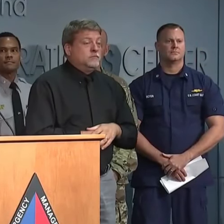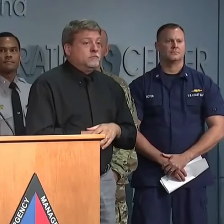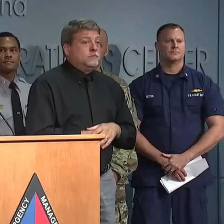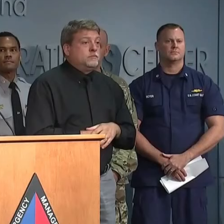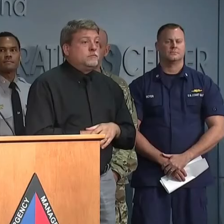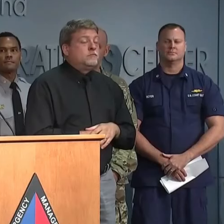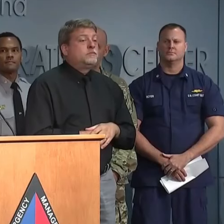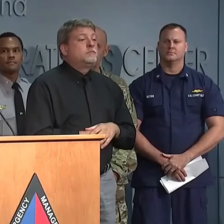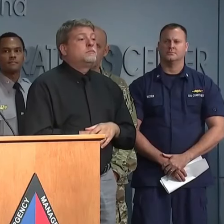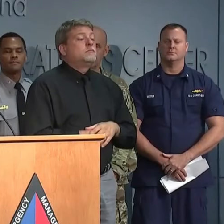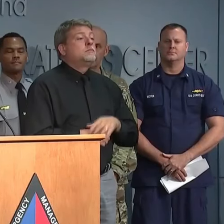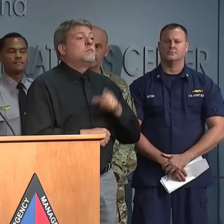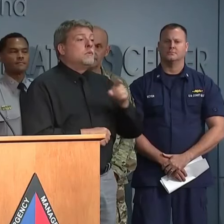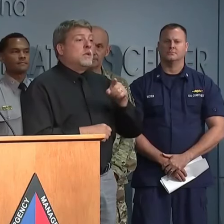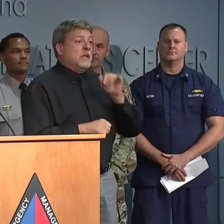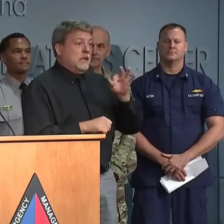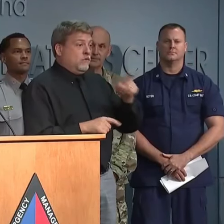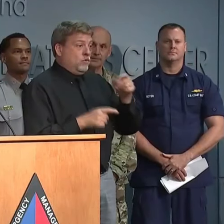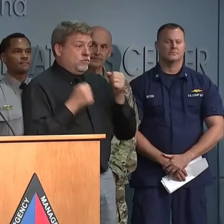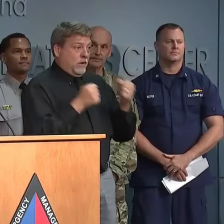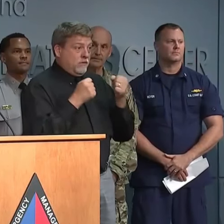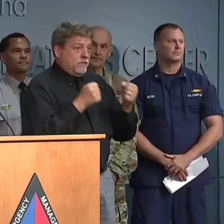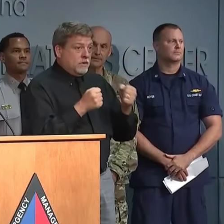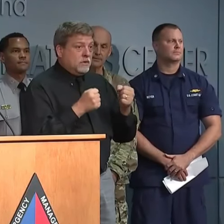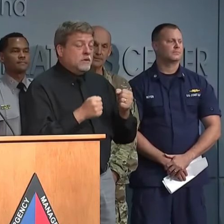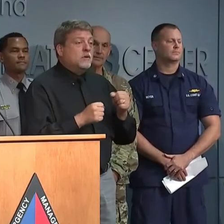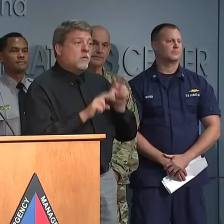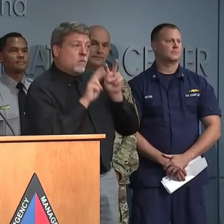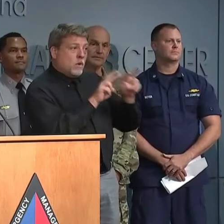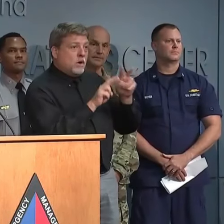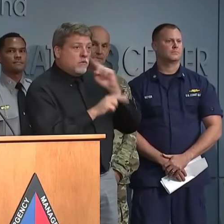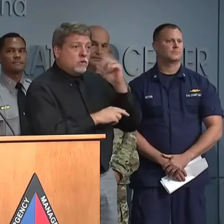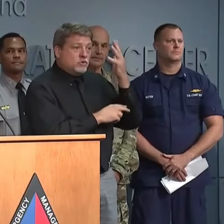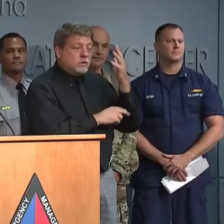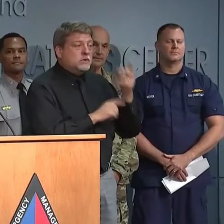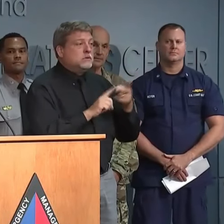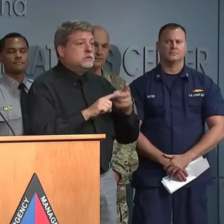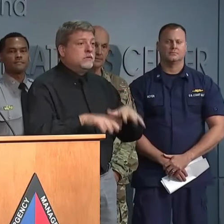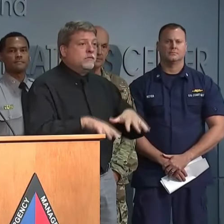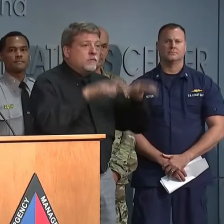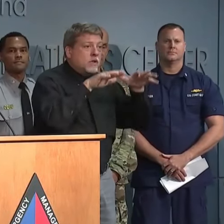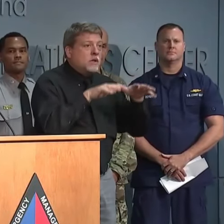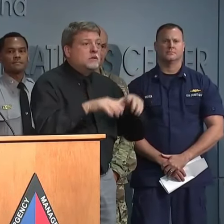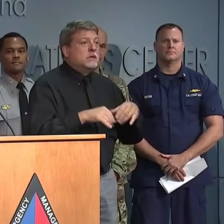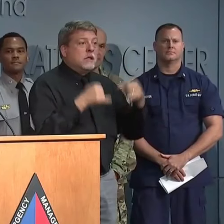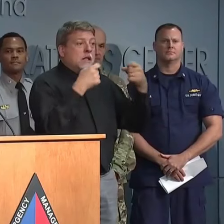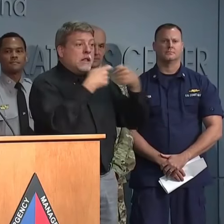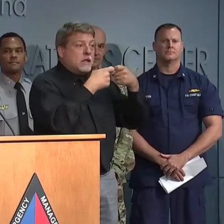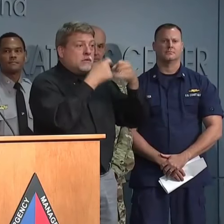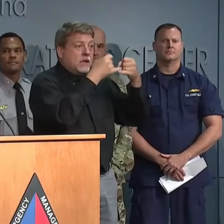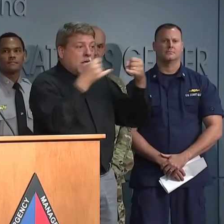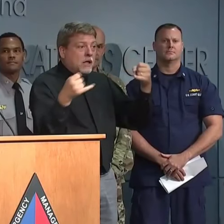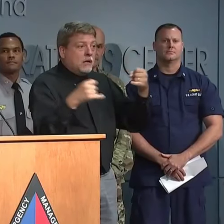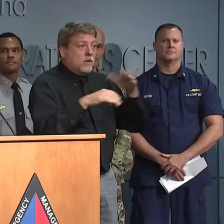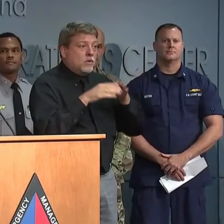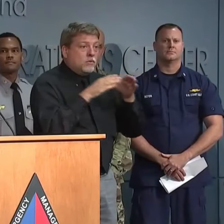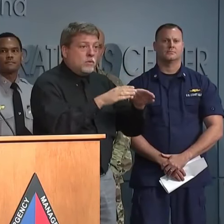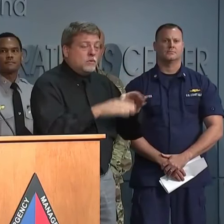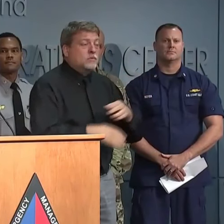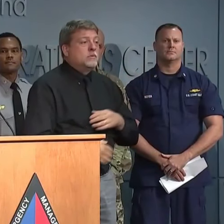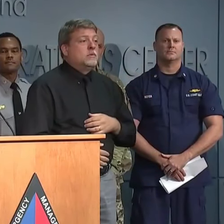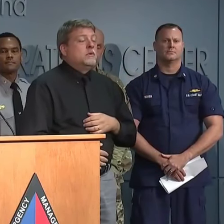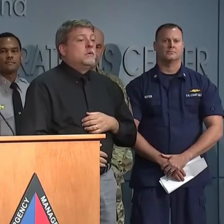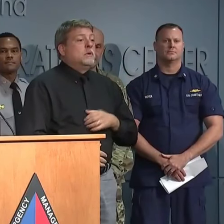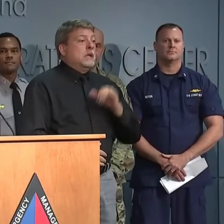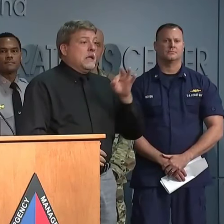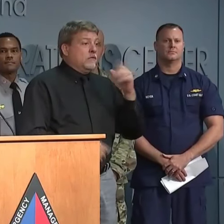When you're traveling, be mindful for the potential of downed trees, flooded roads and power lines if you venture out today to clean